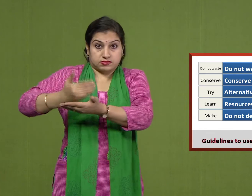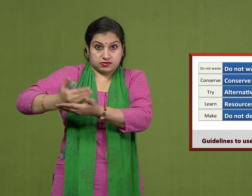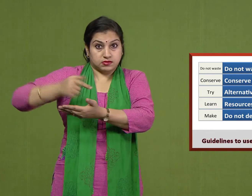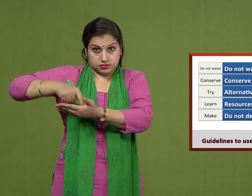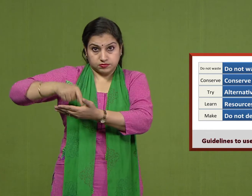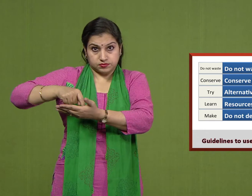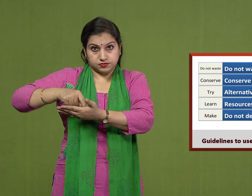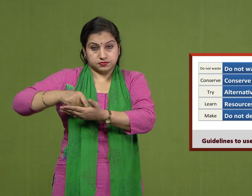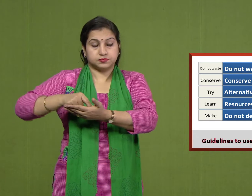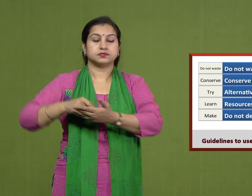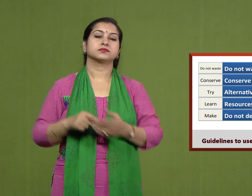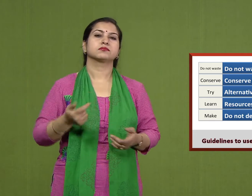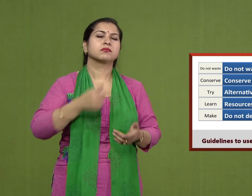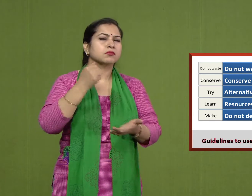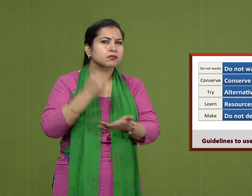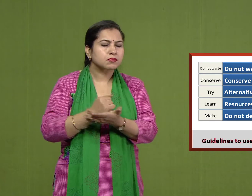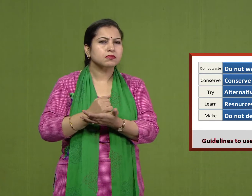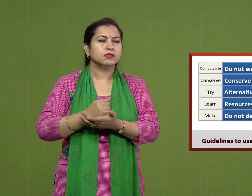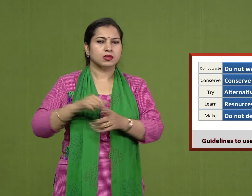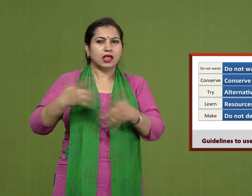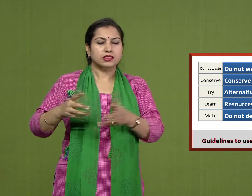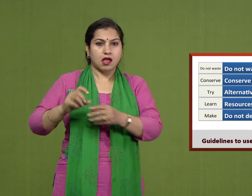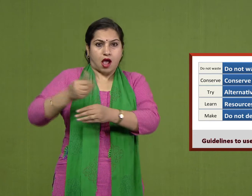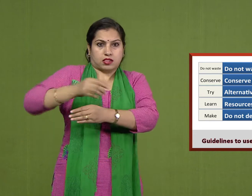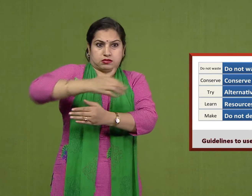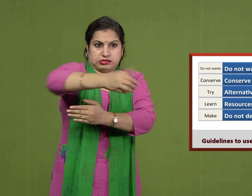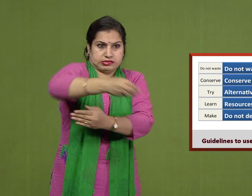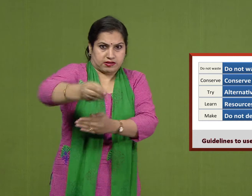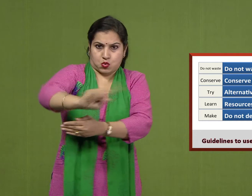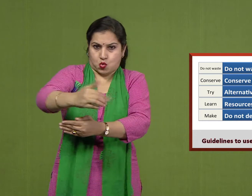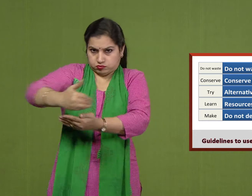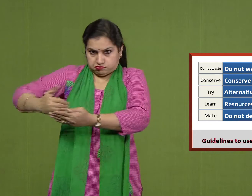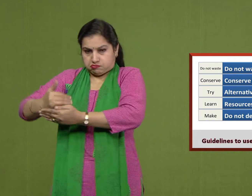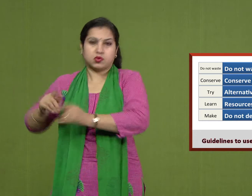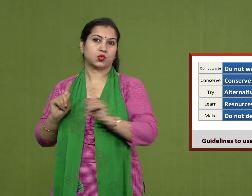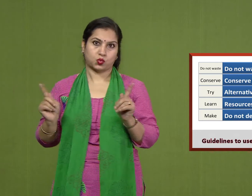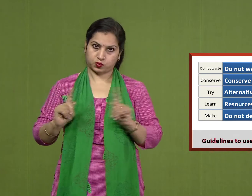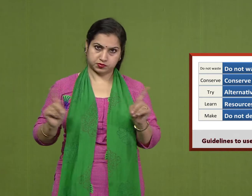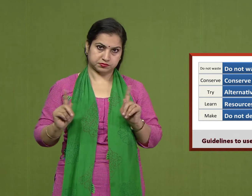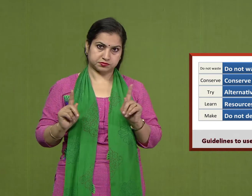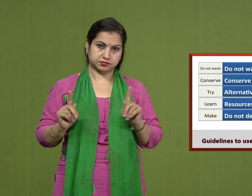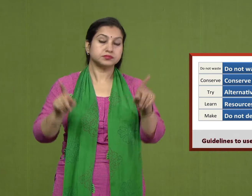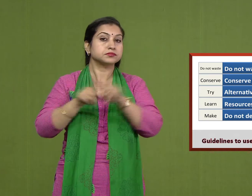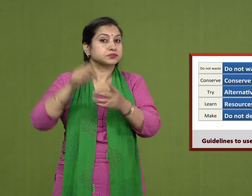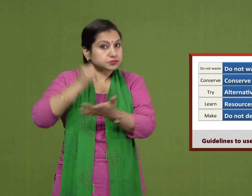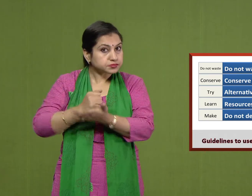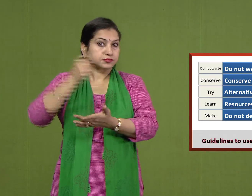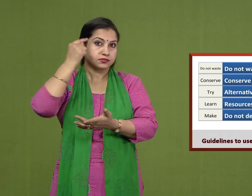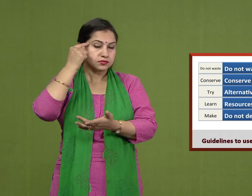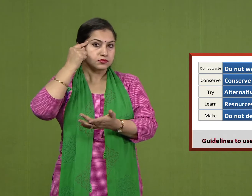resources, we should not deprive others of resources too. And we must think of